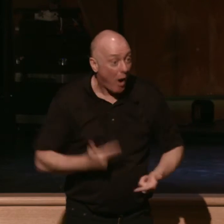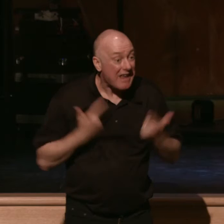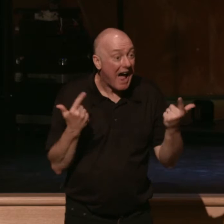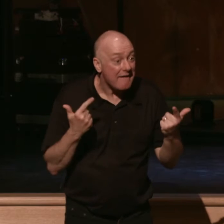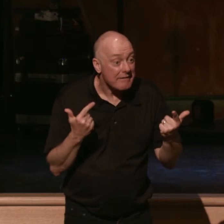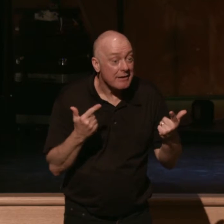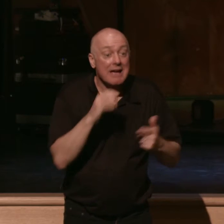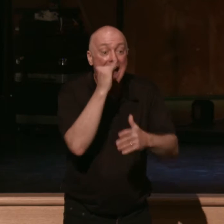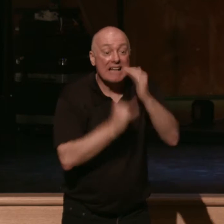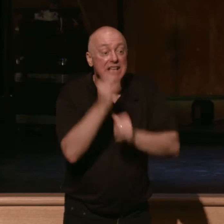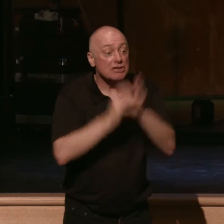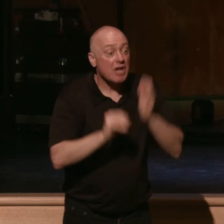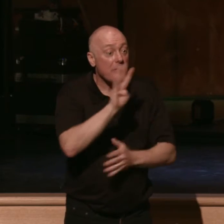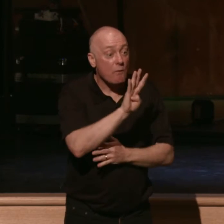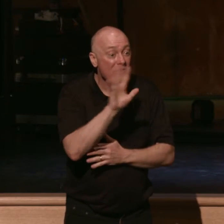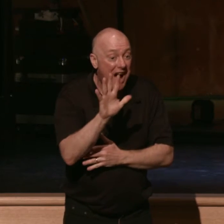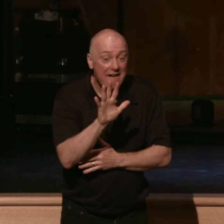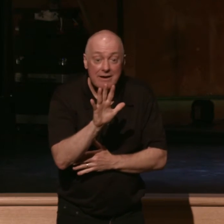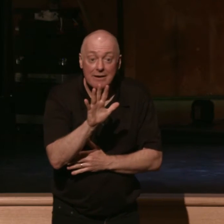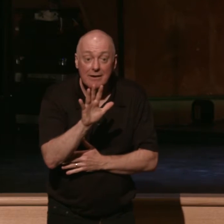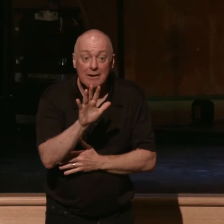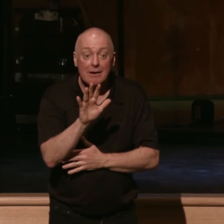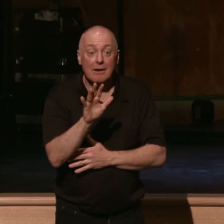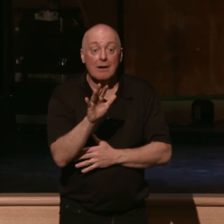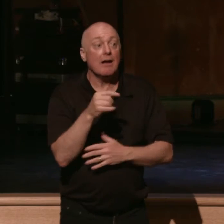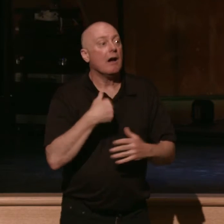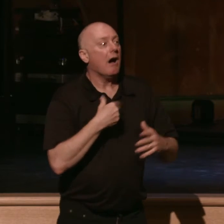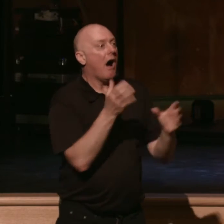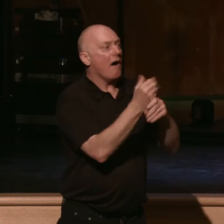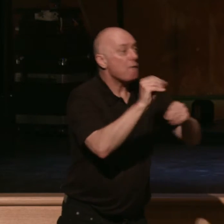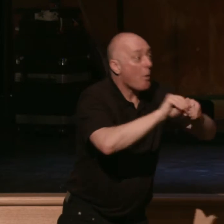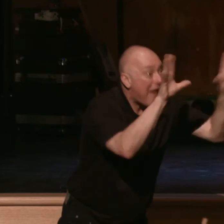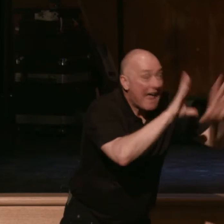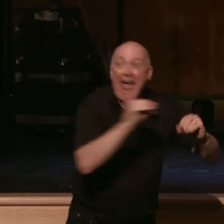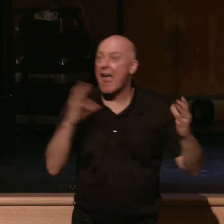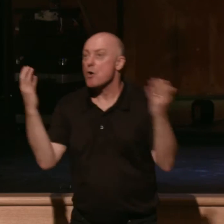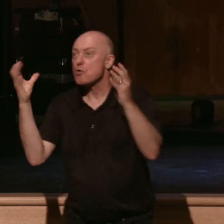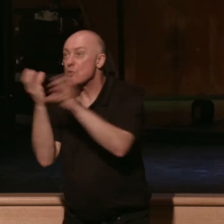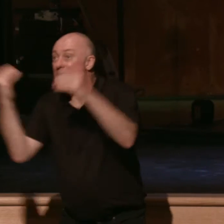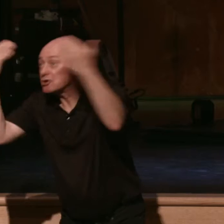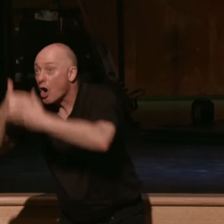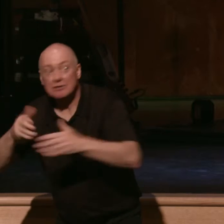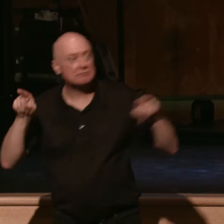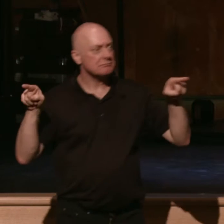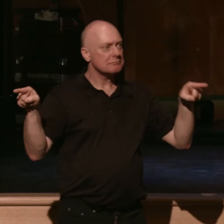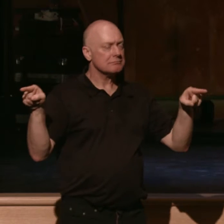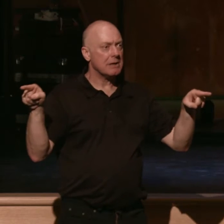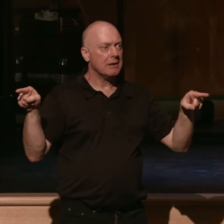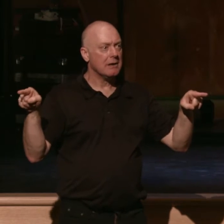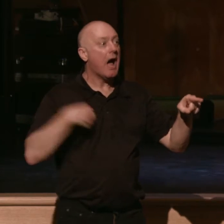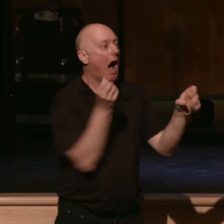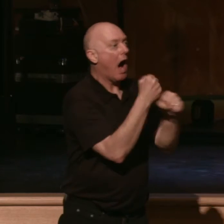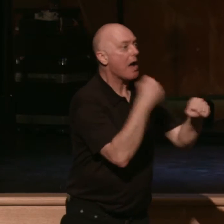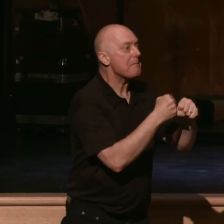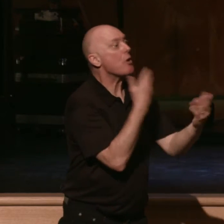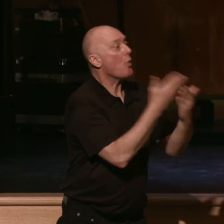Isaiah chapter 45. I form light and create darkness. I make well-being and I create